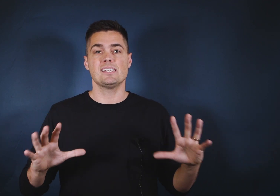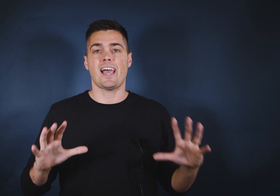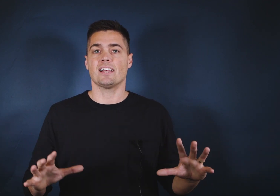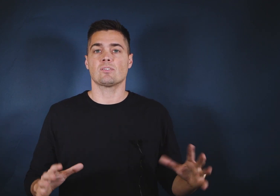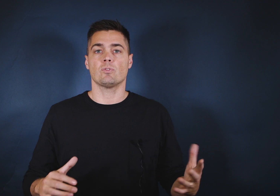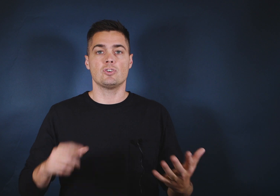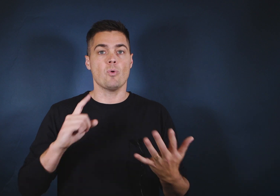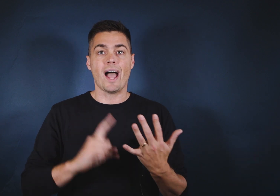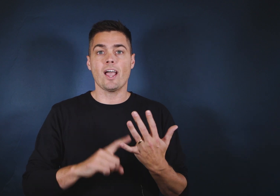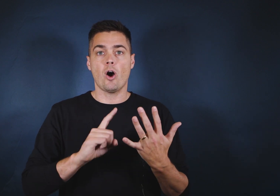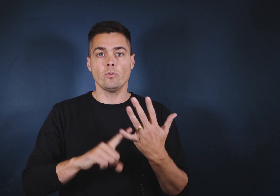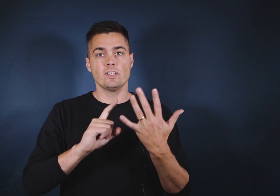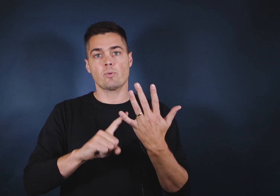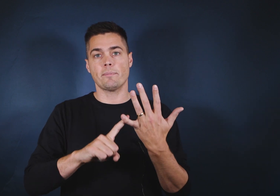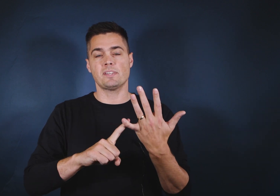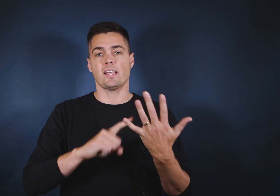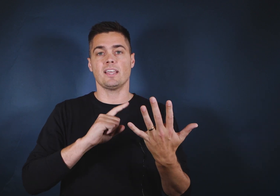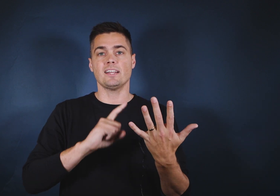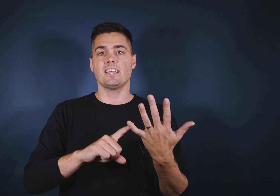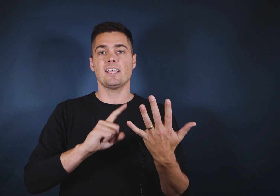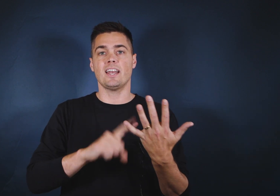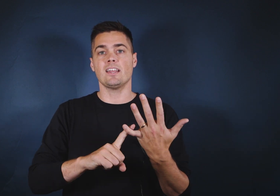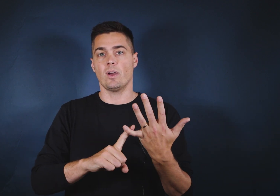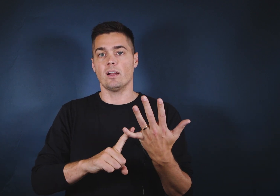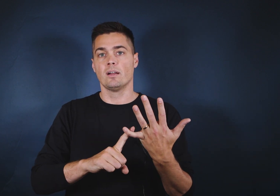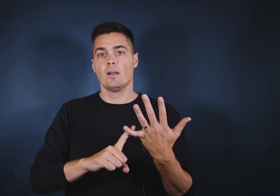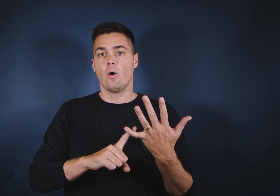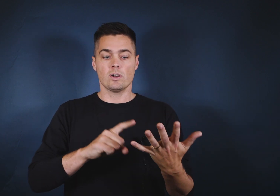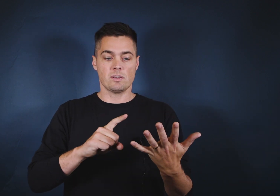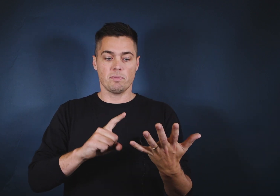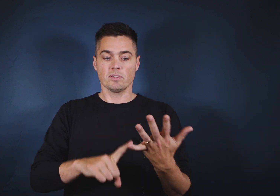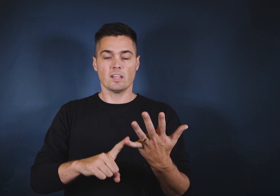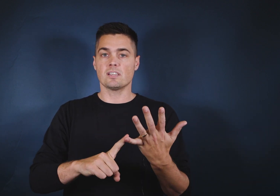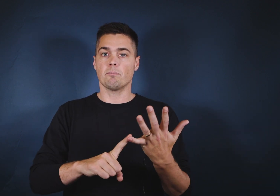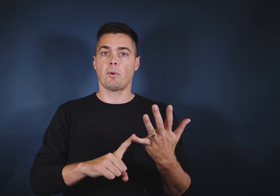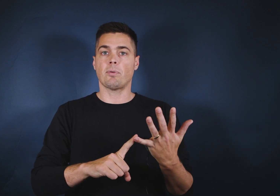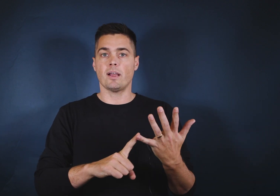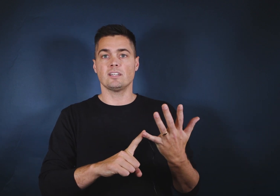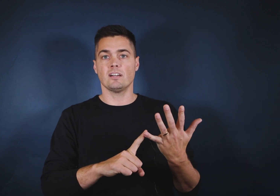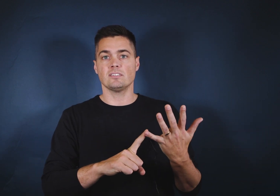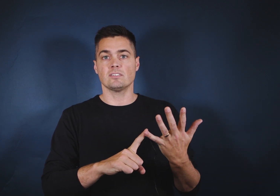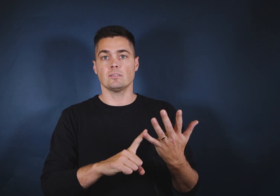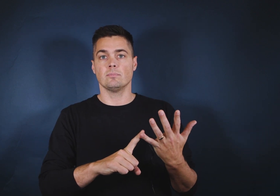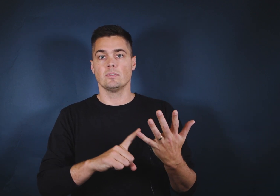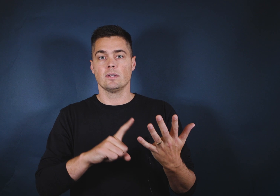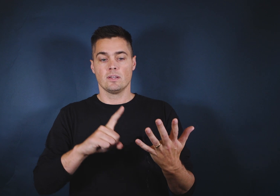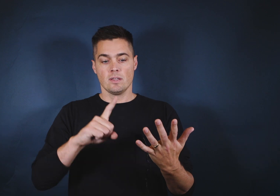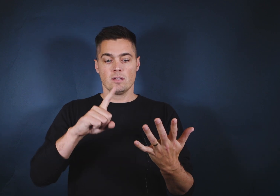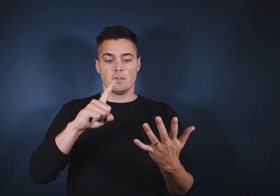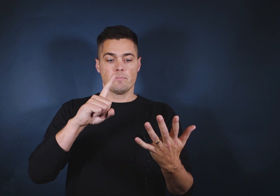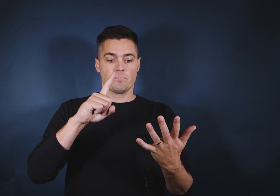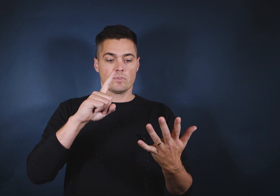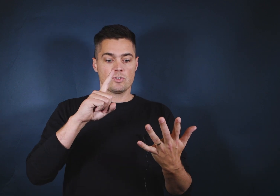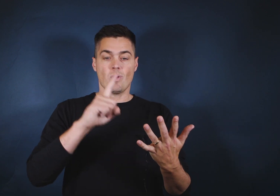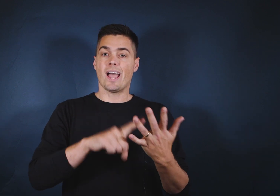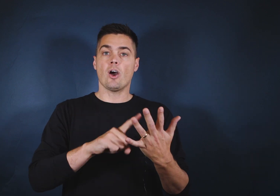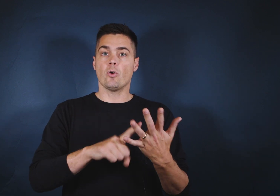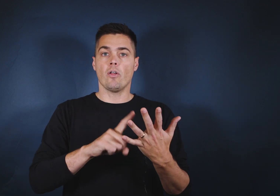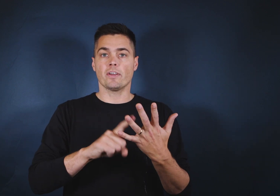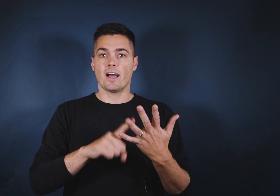ask, do I own this website? Can I take it anywhere? Or is it built on some proprietary system? Do I own all the